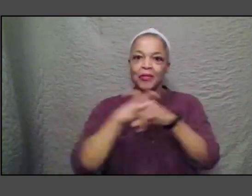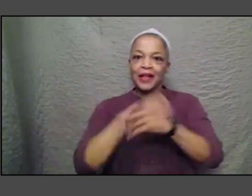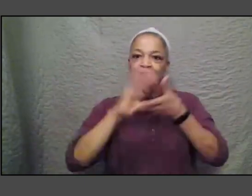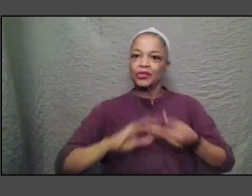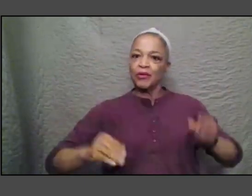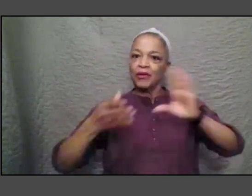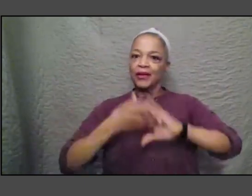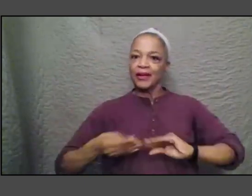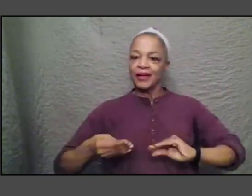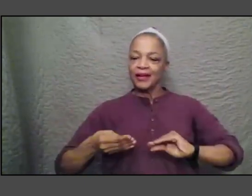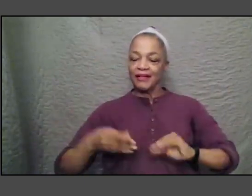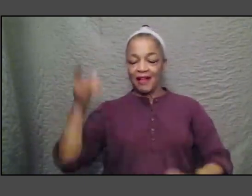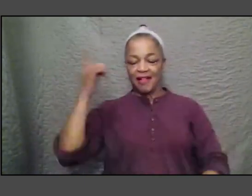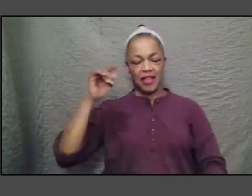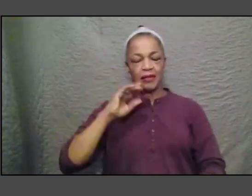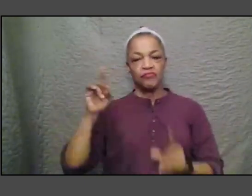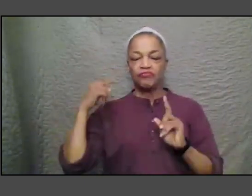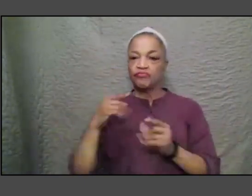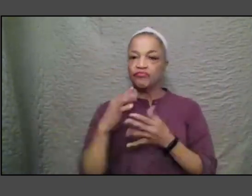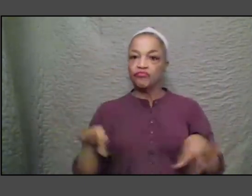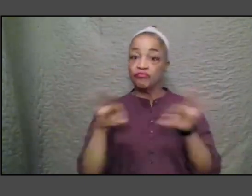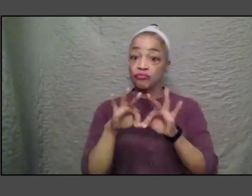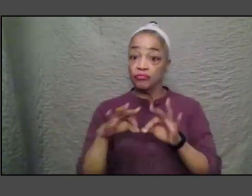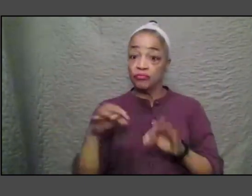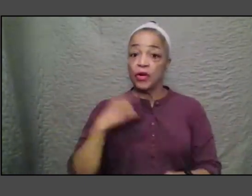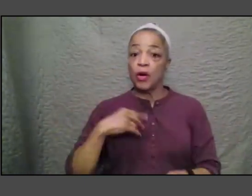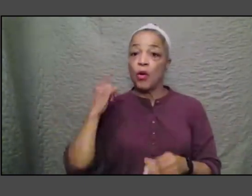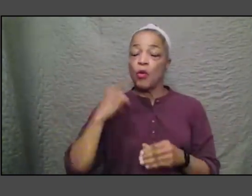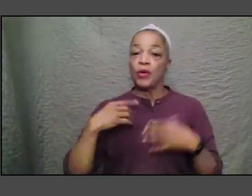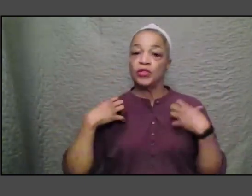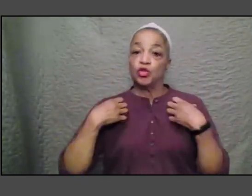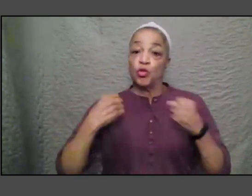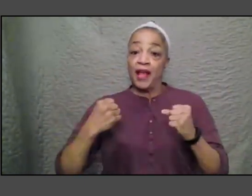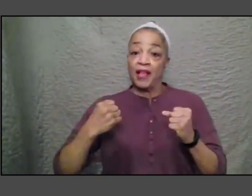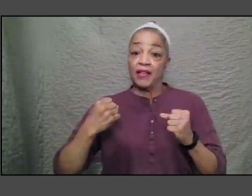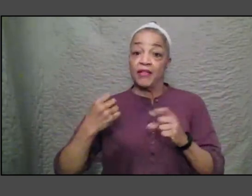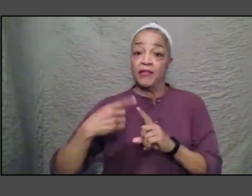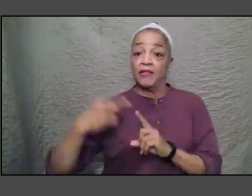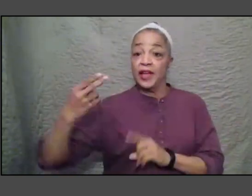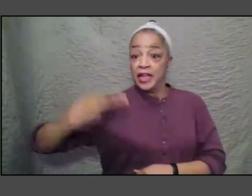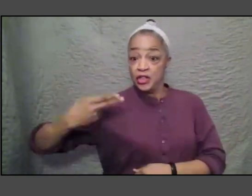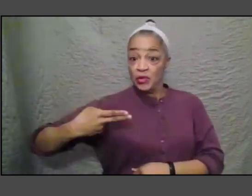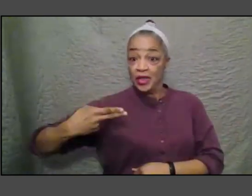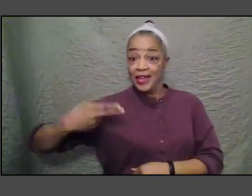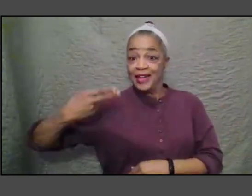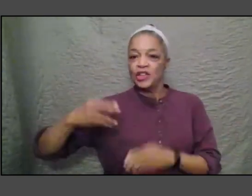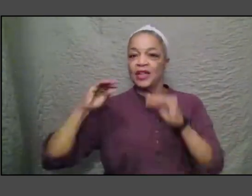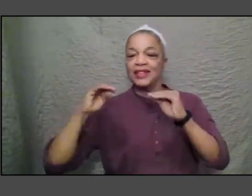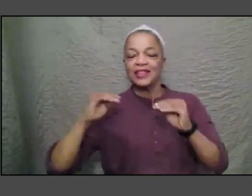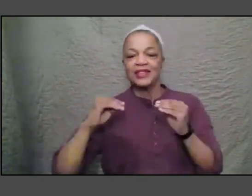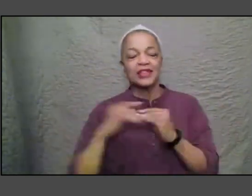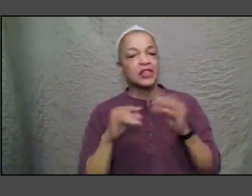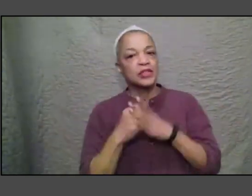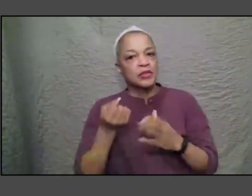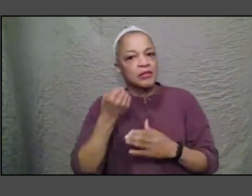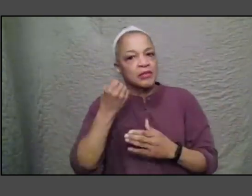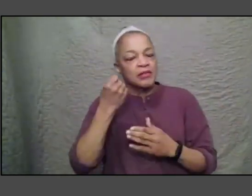one of the great strengths of history is that it teaches you to embrace ambiguity and if we could as Americans